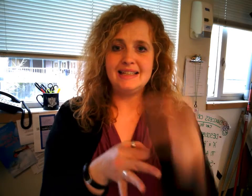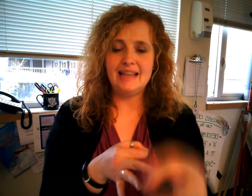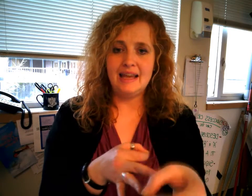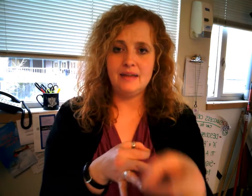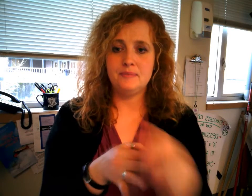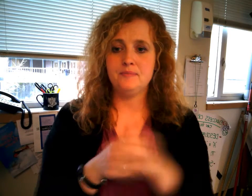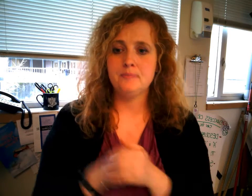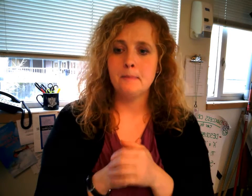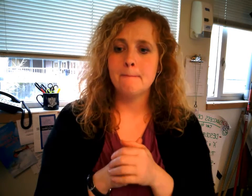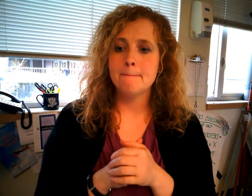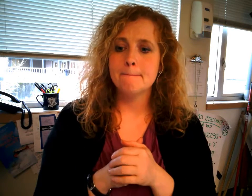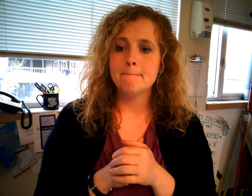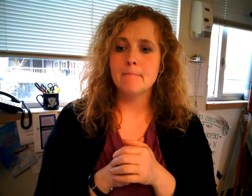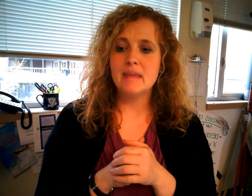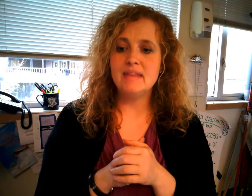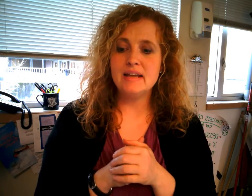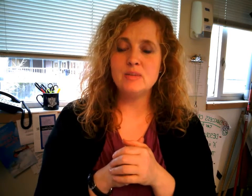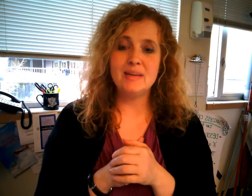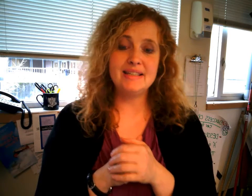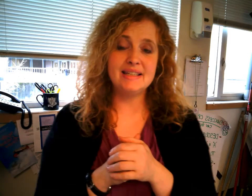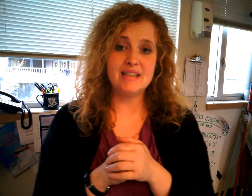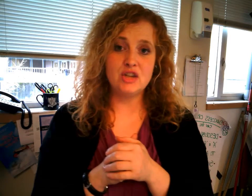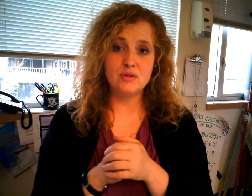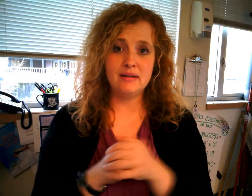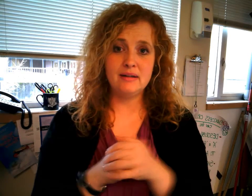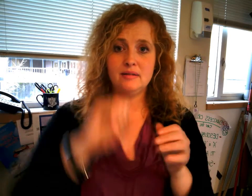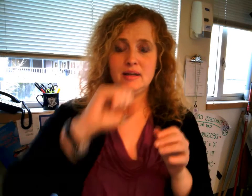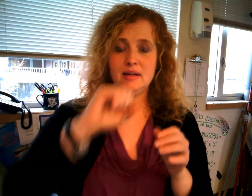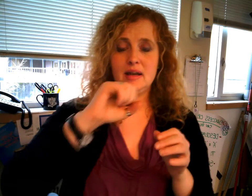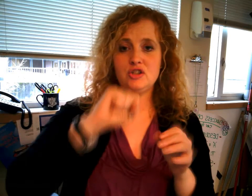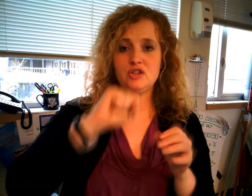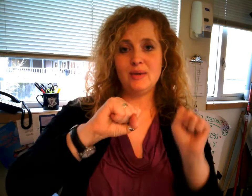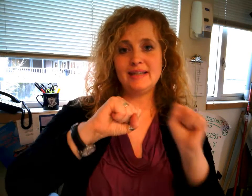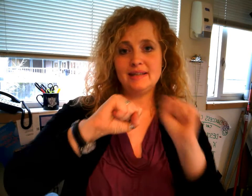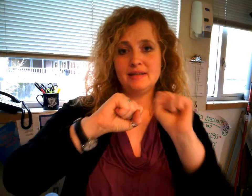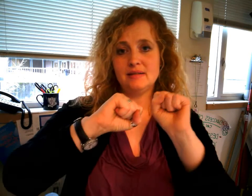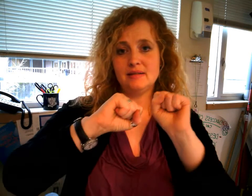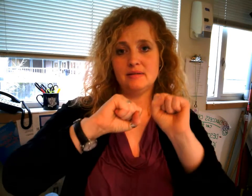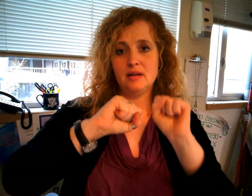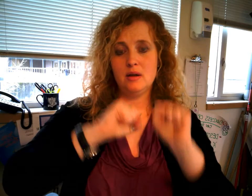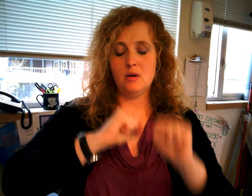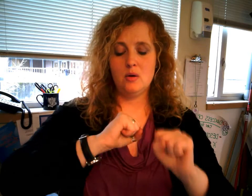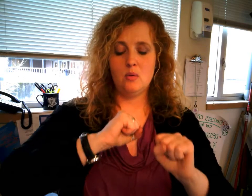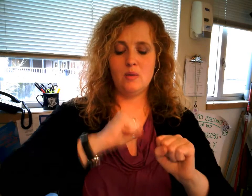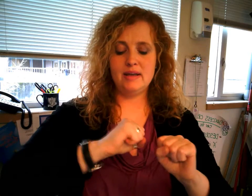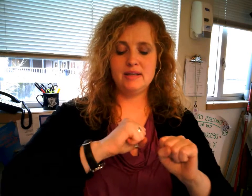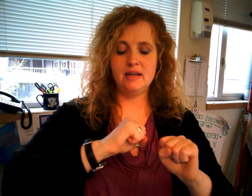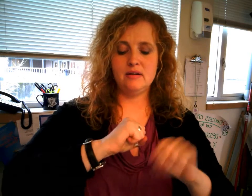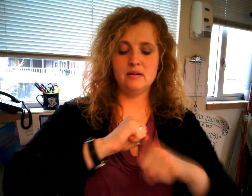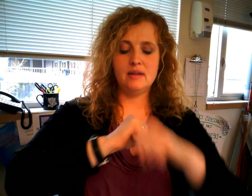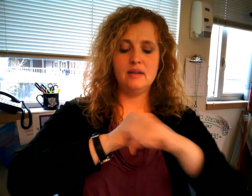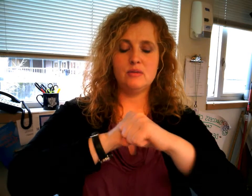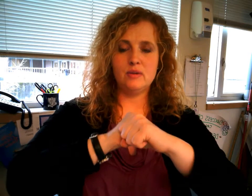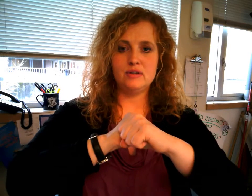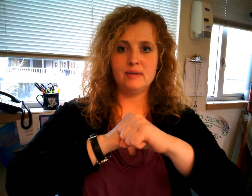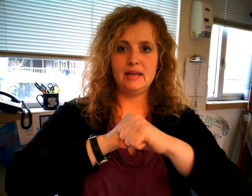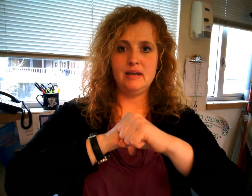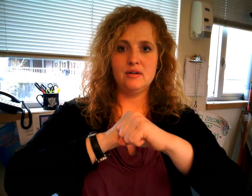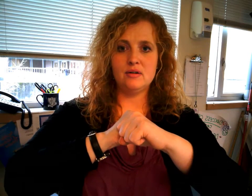the next one is exaggerated and it's two s's one is here and the other one is right here and